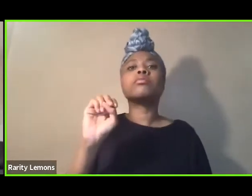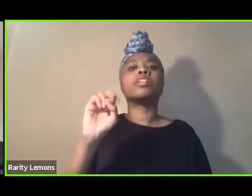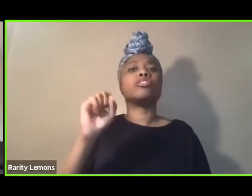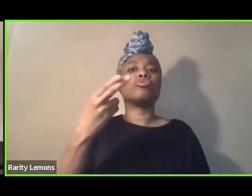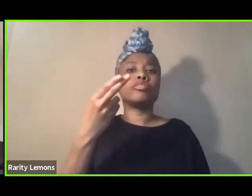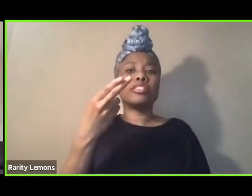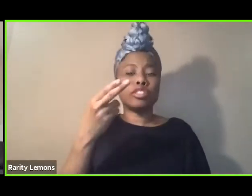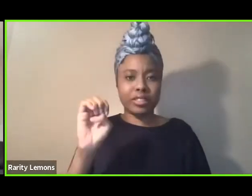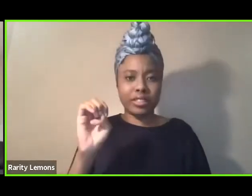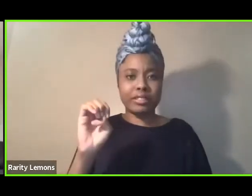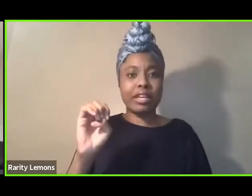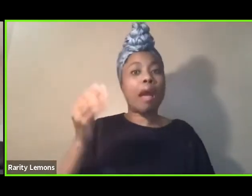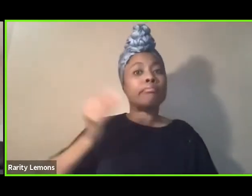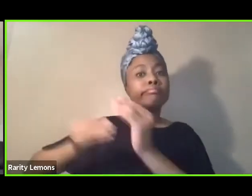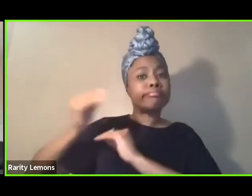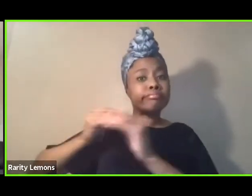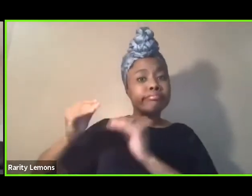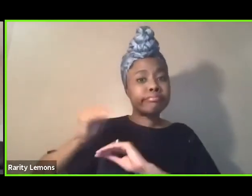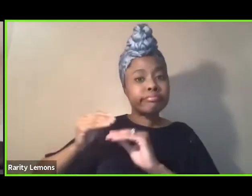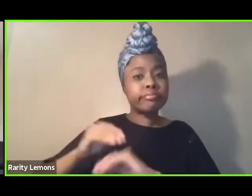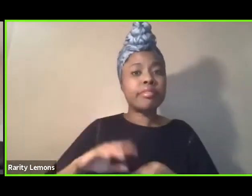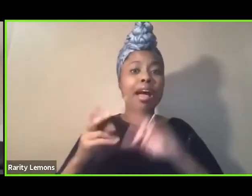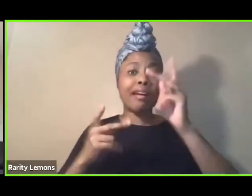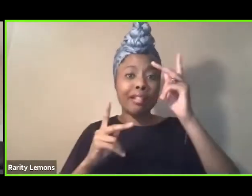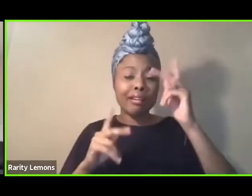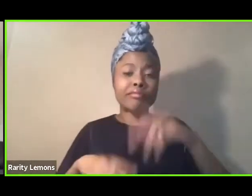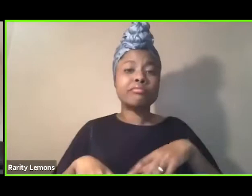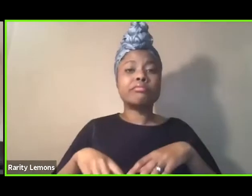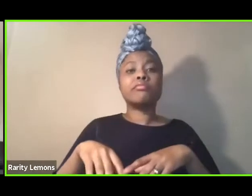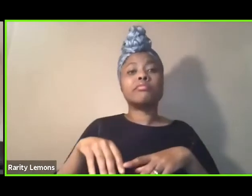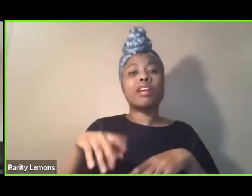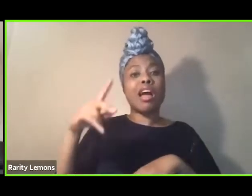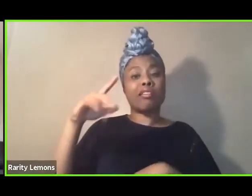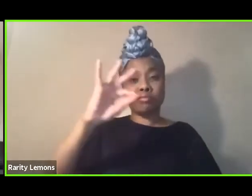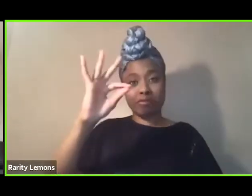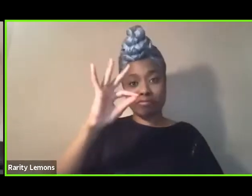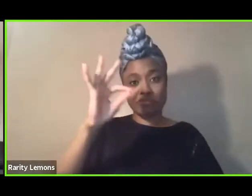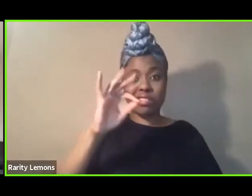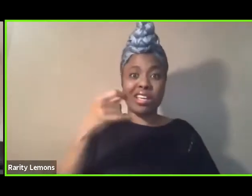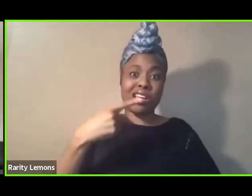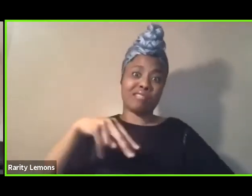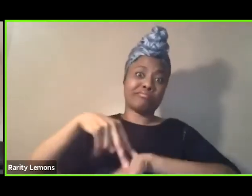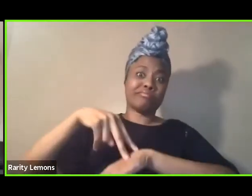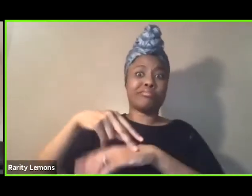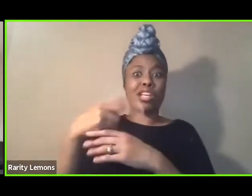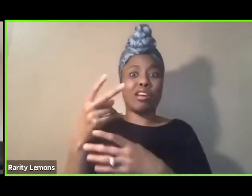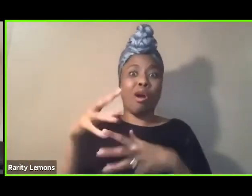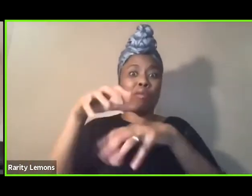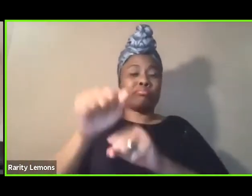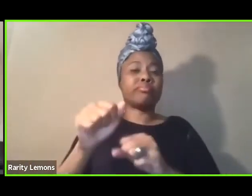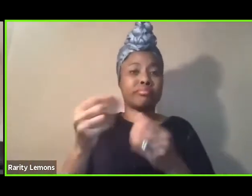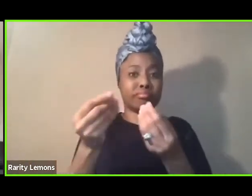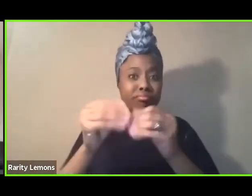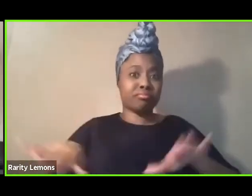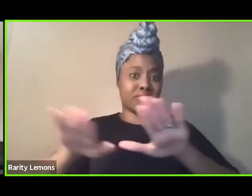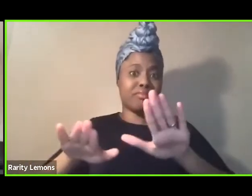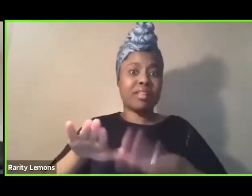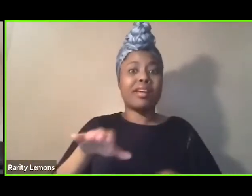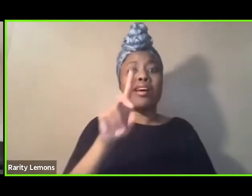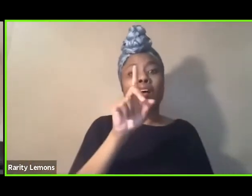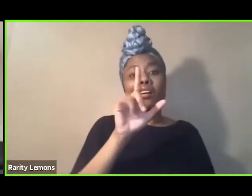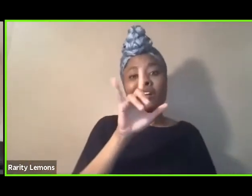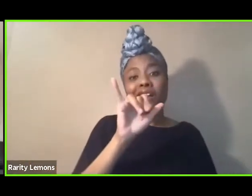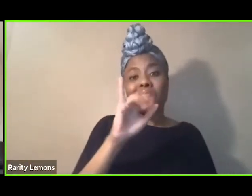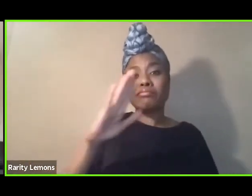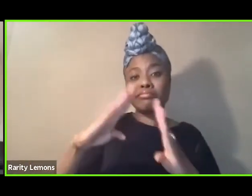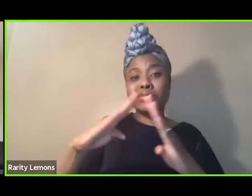ancestors are from Panaki and Kamaling Tarlac, Philippines and I currently stand on occupied Ohlone land in Daly City, California. I am